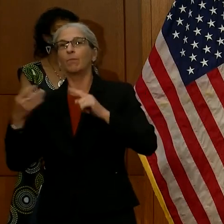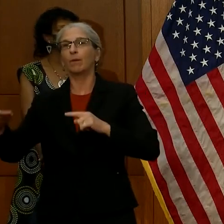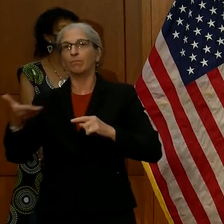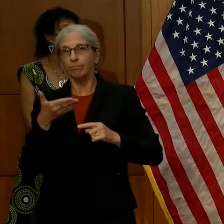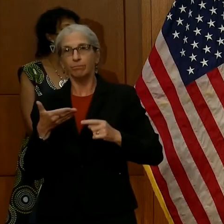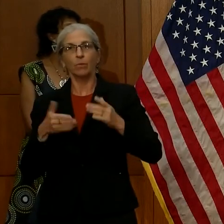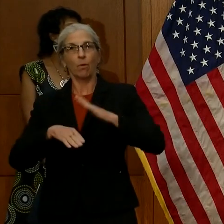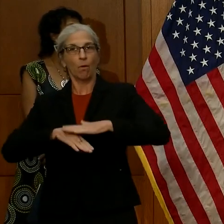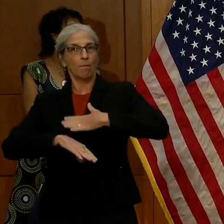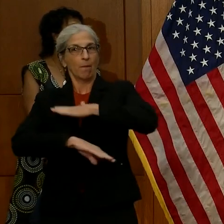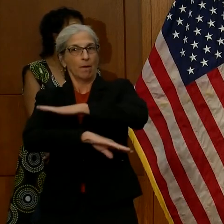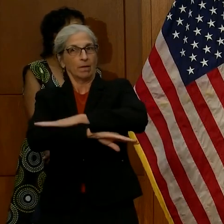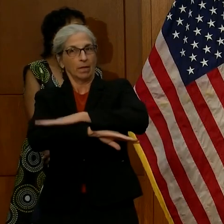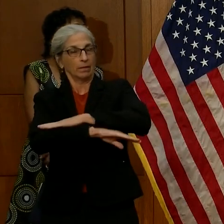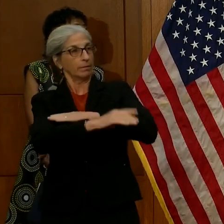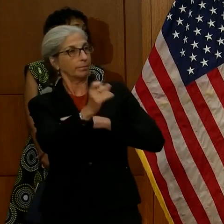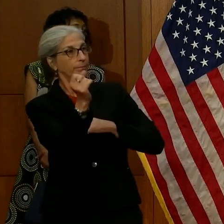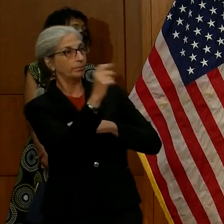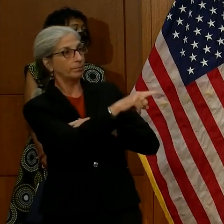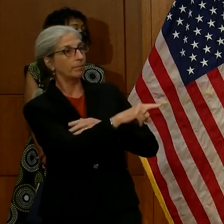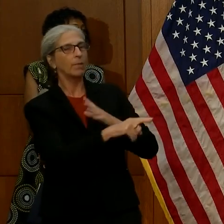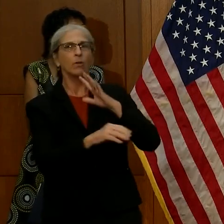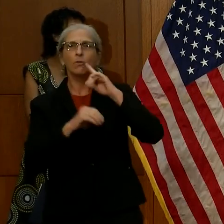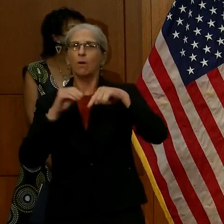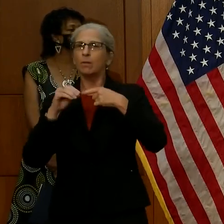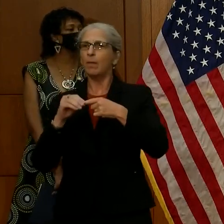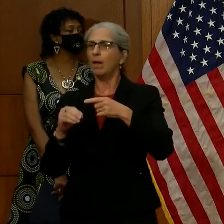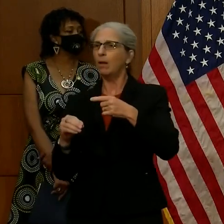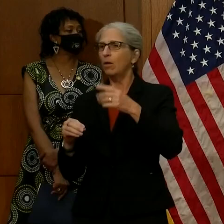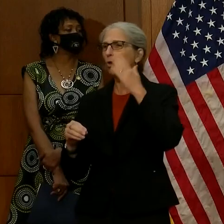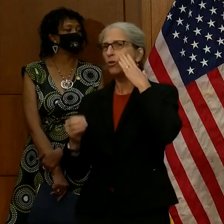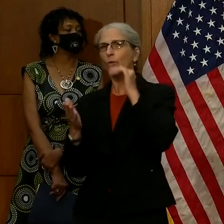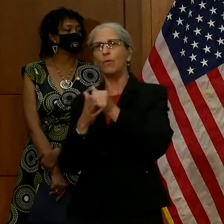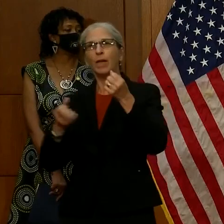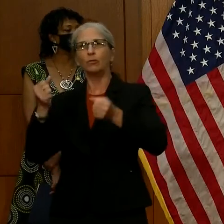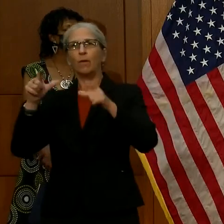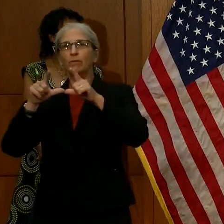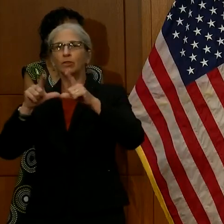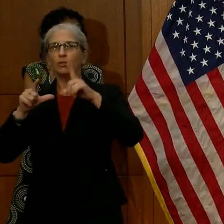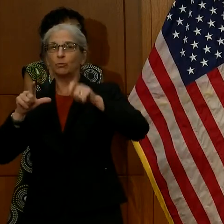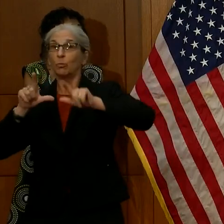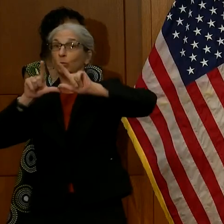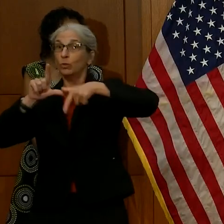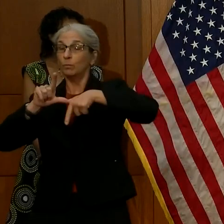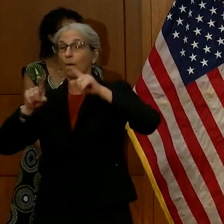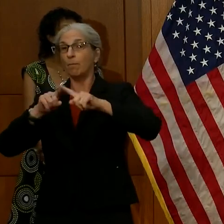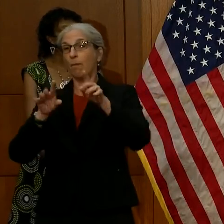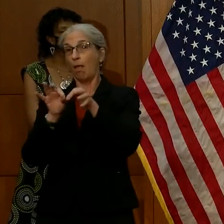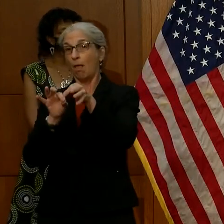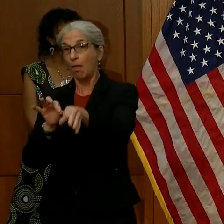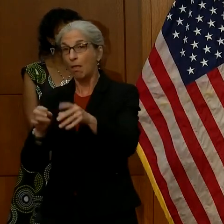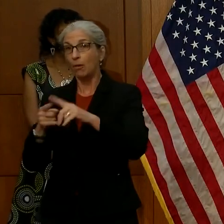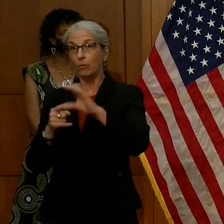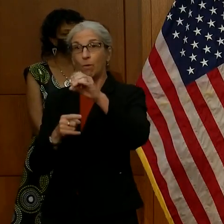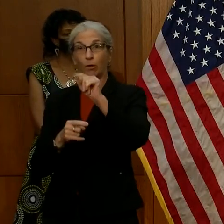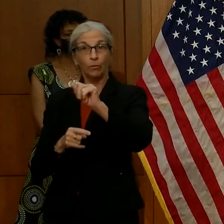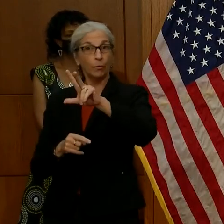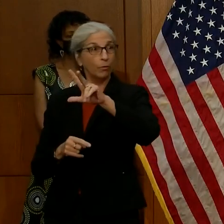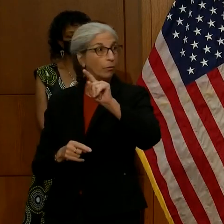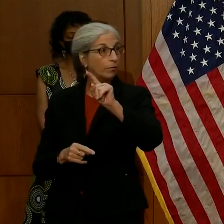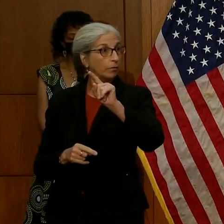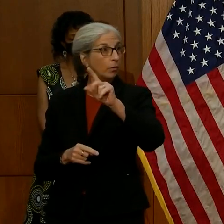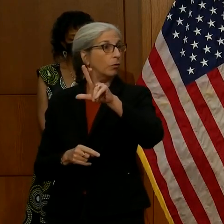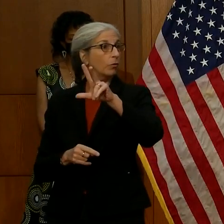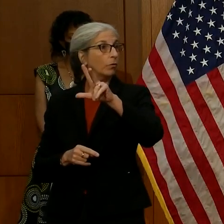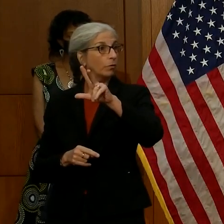You mentioned earlier extending the driver's license that expired. Could you provide a little more detail on that and why that's important to do at this